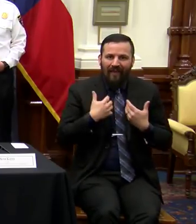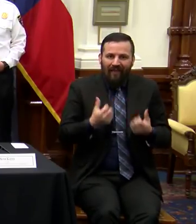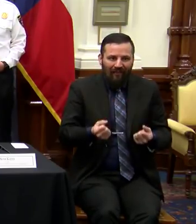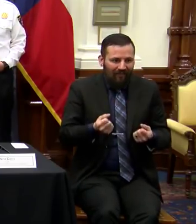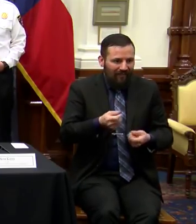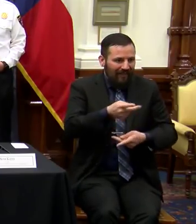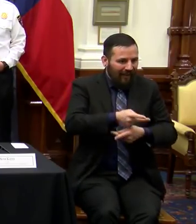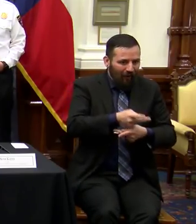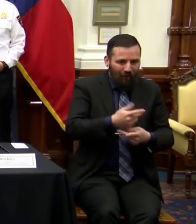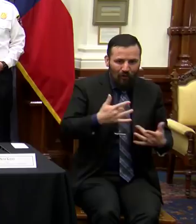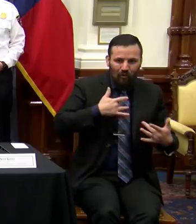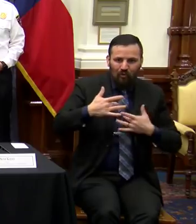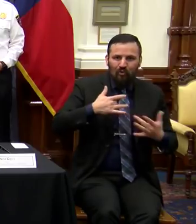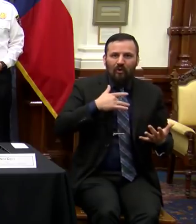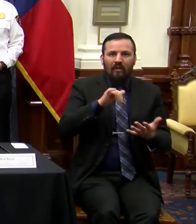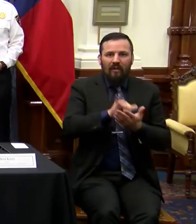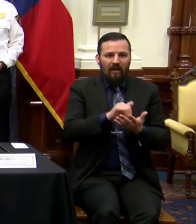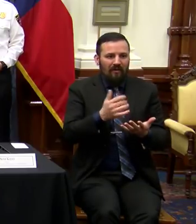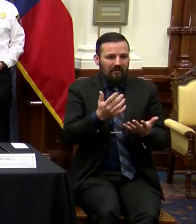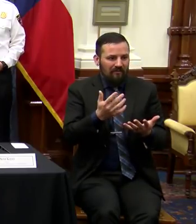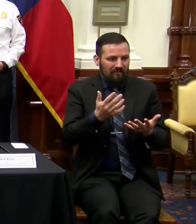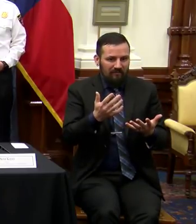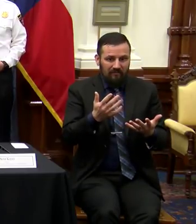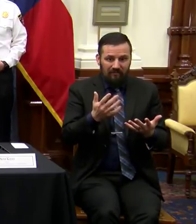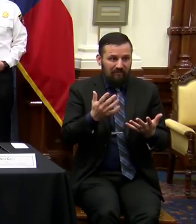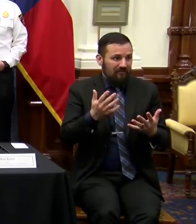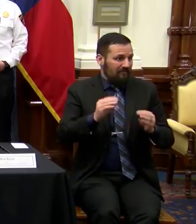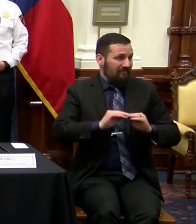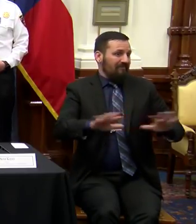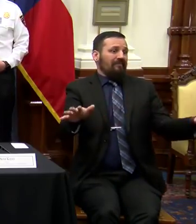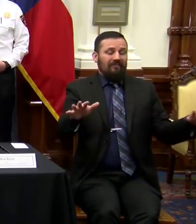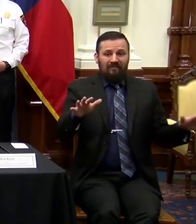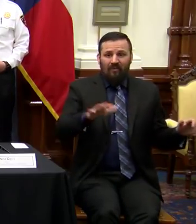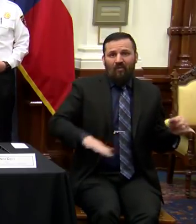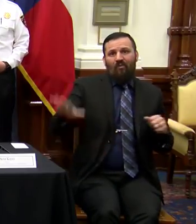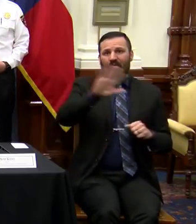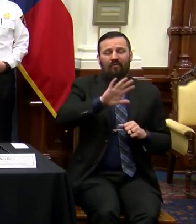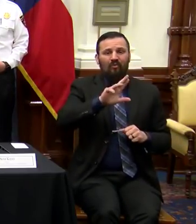concerns that are rattling the United States.